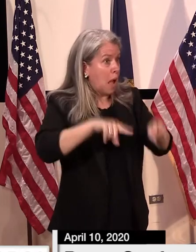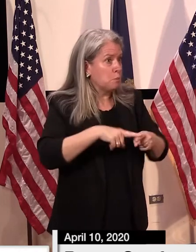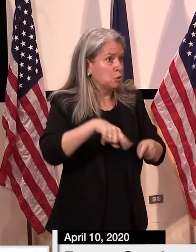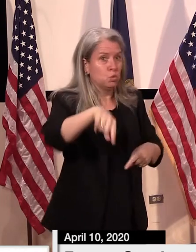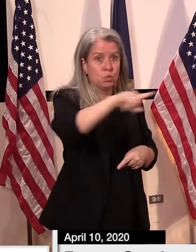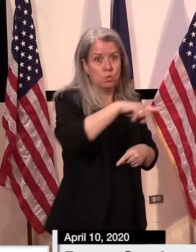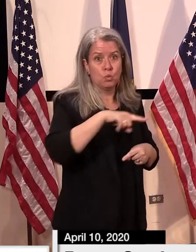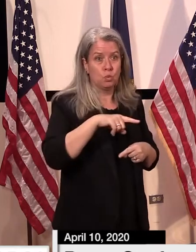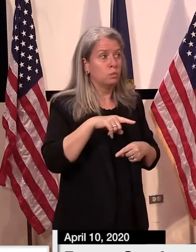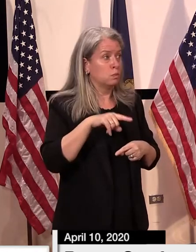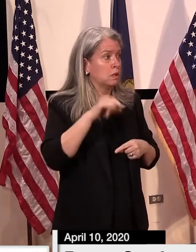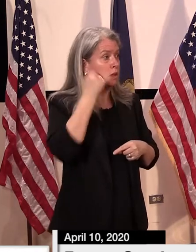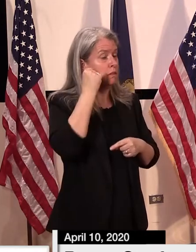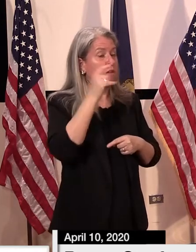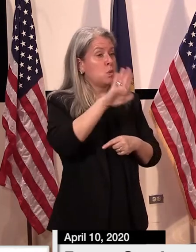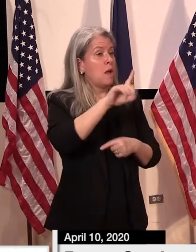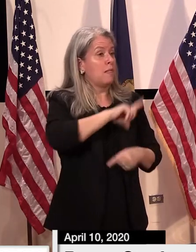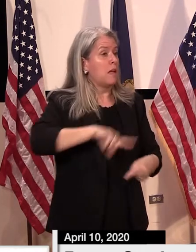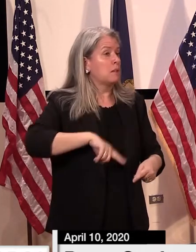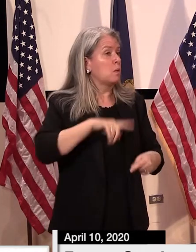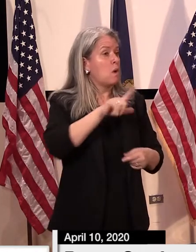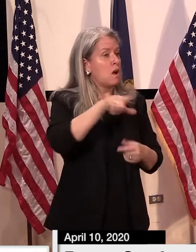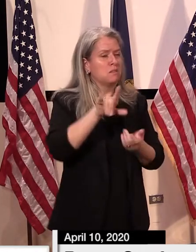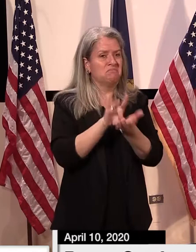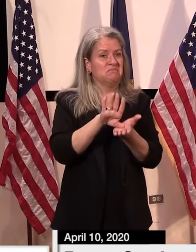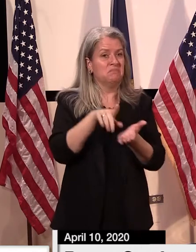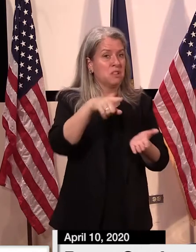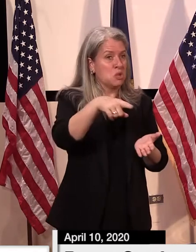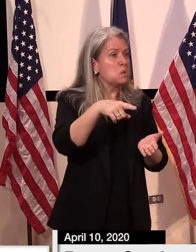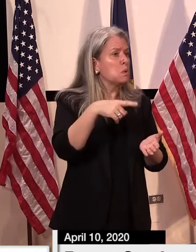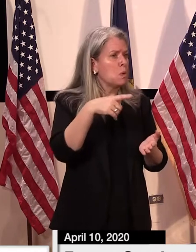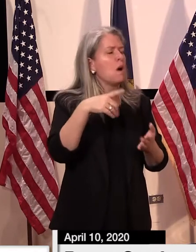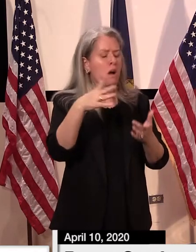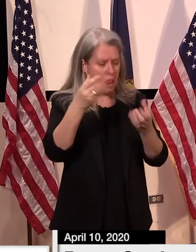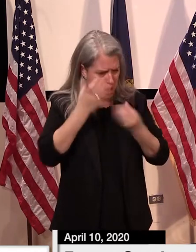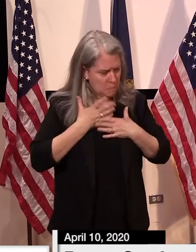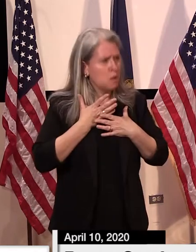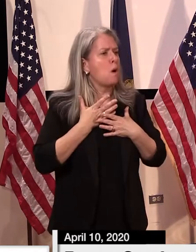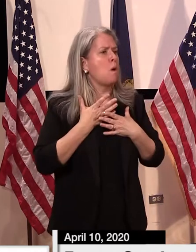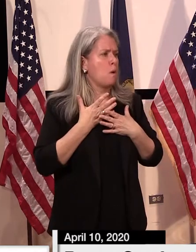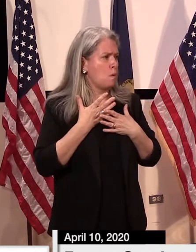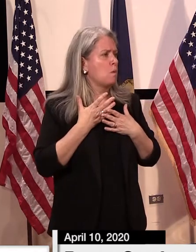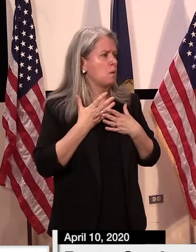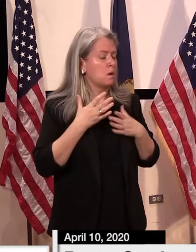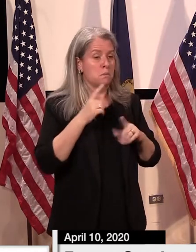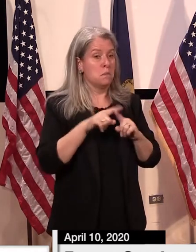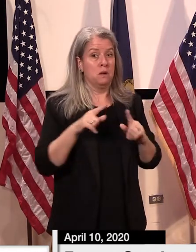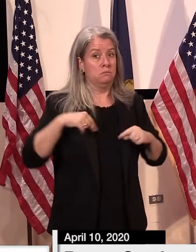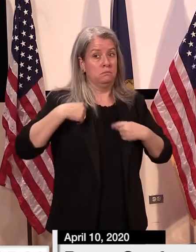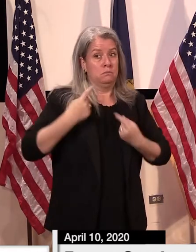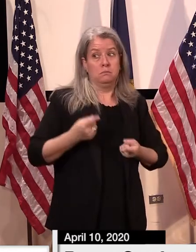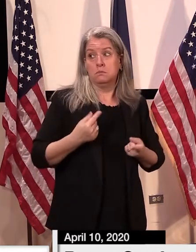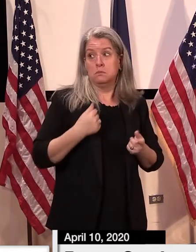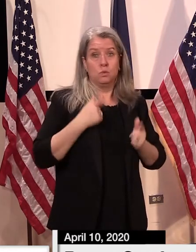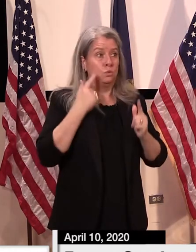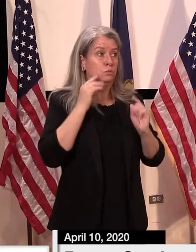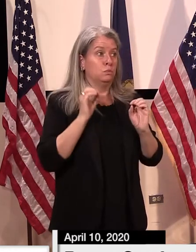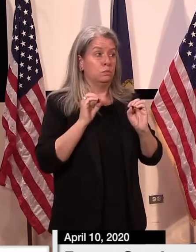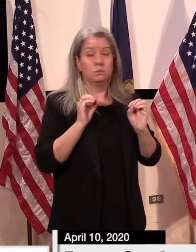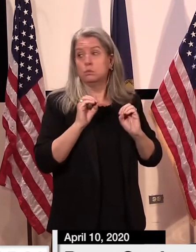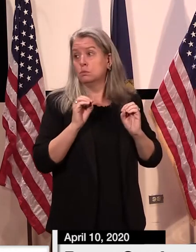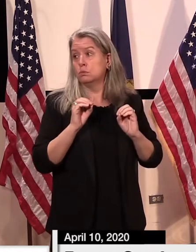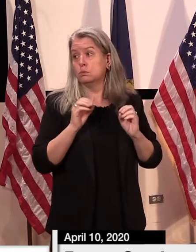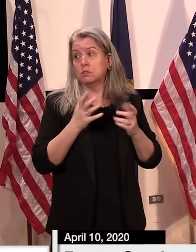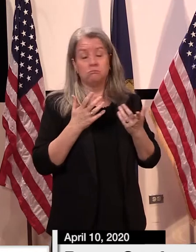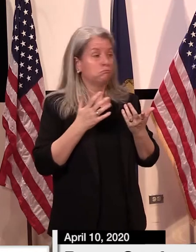so that we could keep our finger on the pulse, so to speak. But I haven't been made aware of